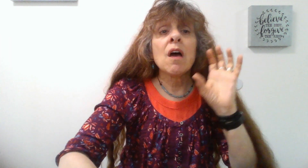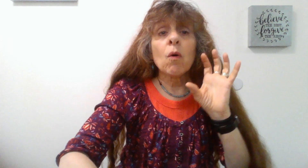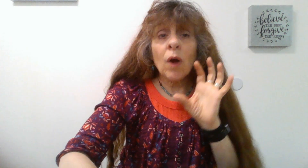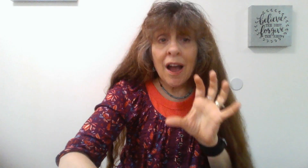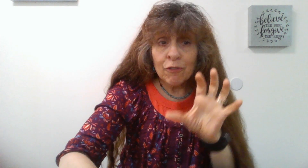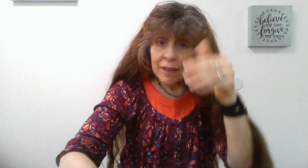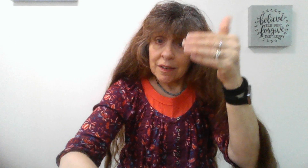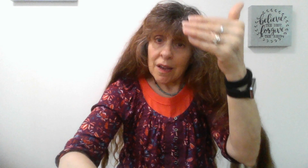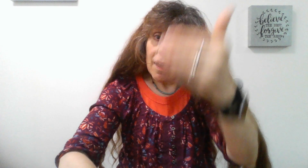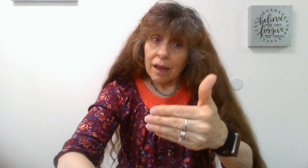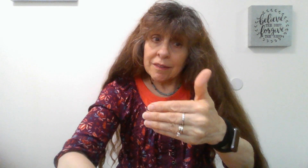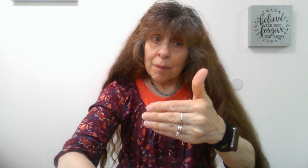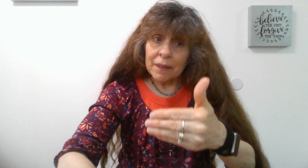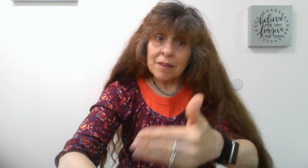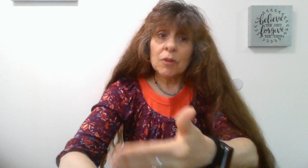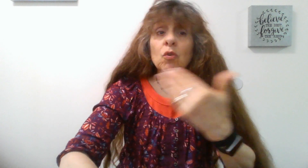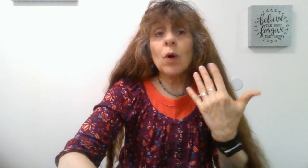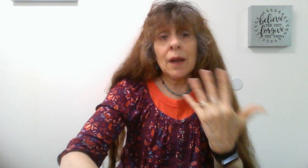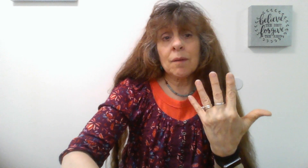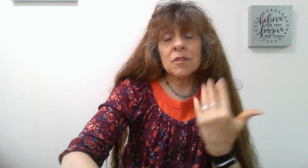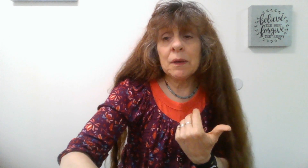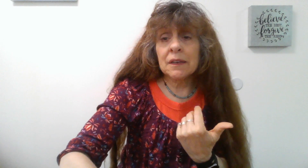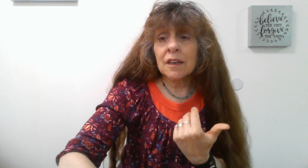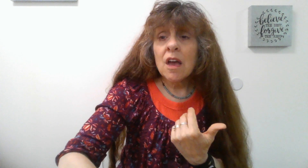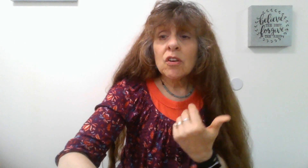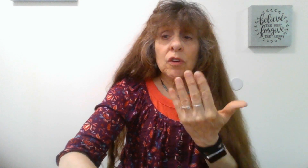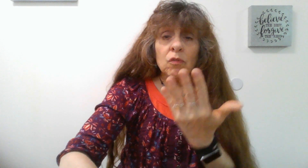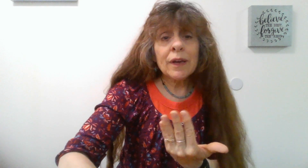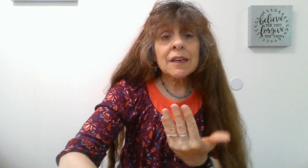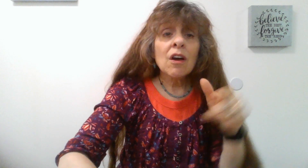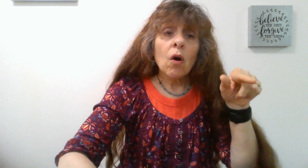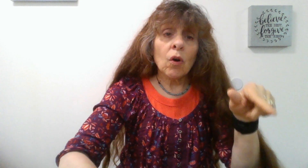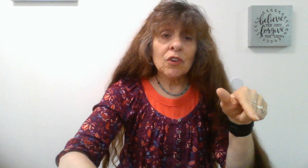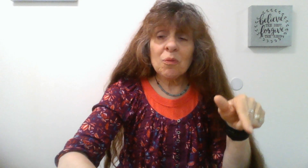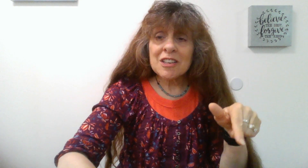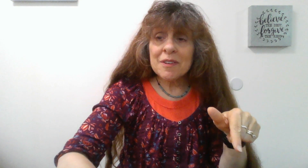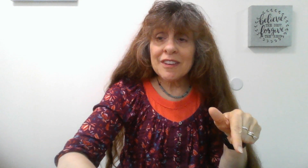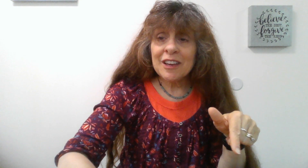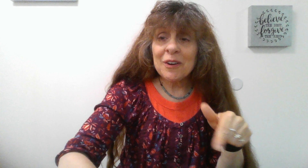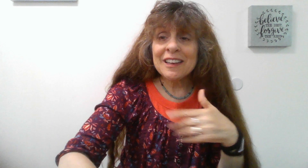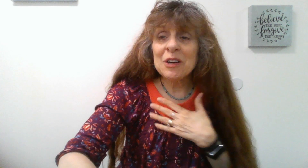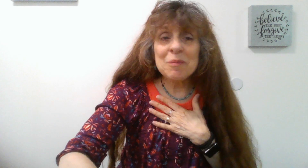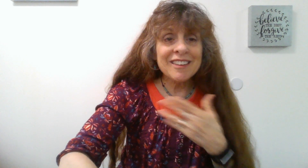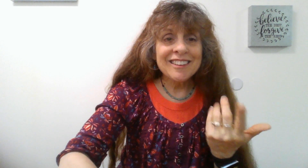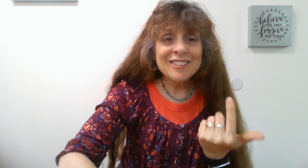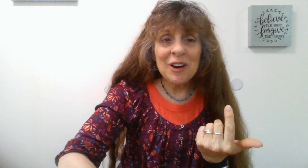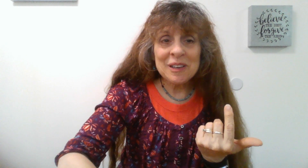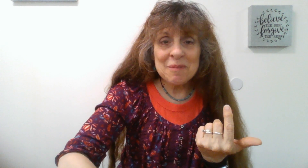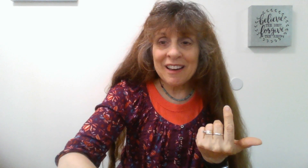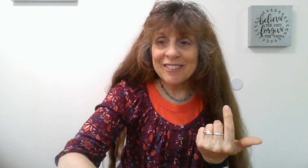where I've written something similar to what I'm speaking. You can read it or you can watch my video and hear me talking about it,